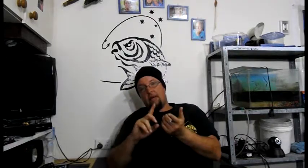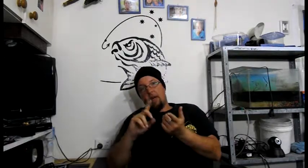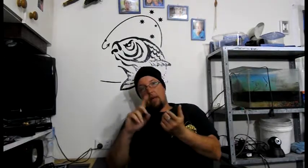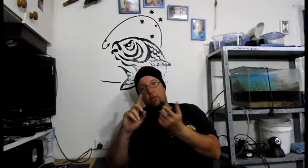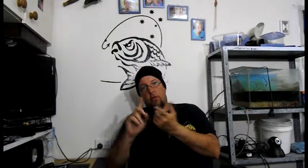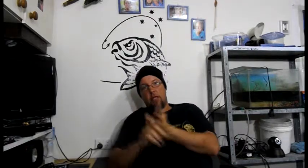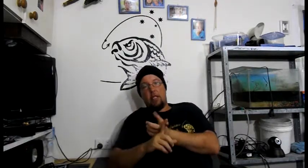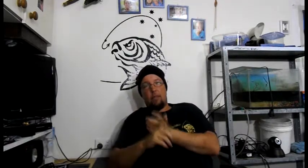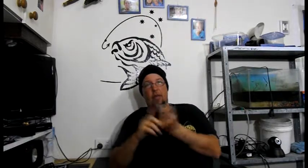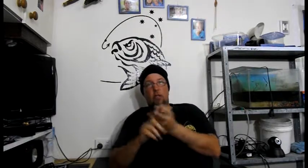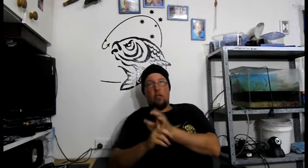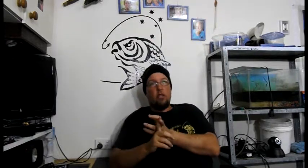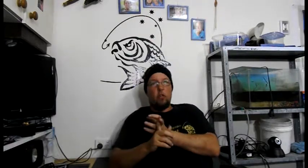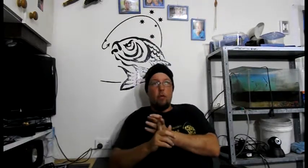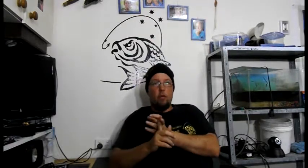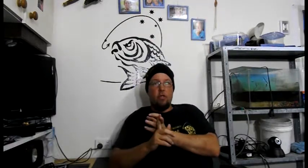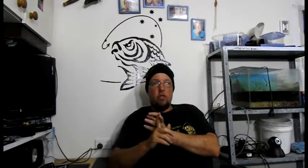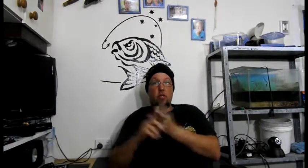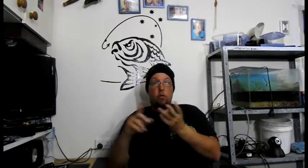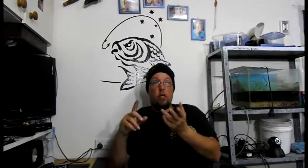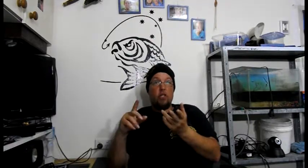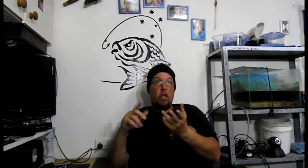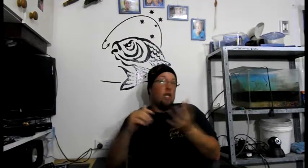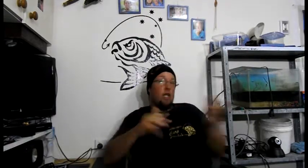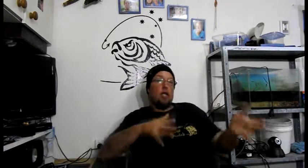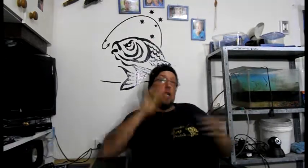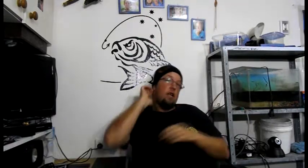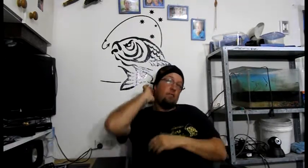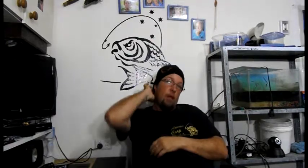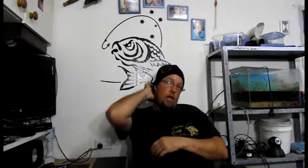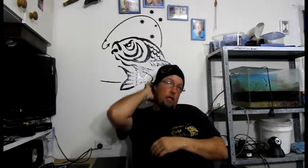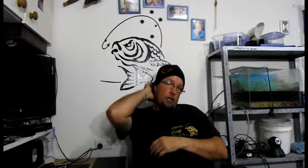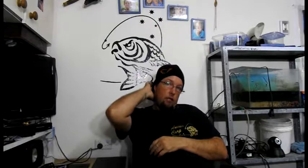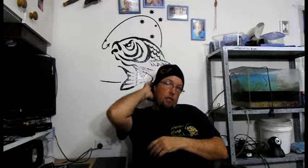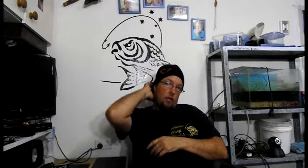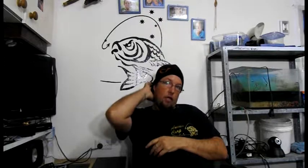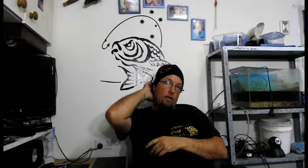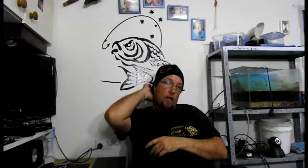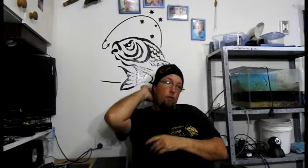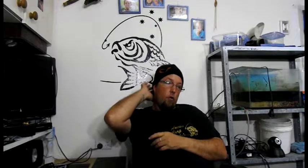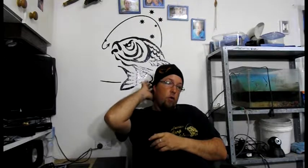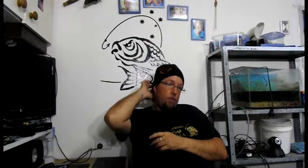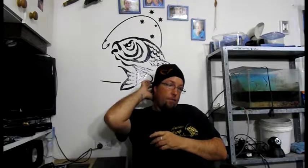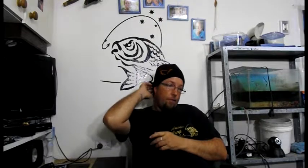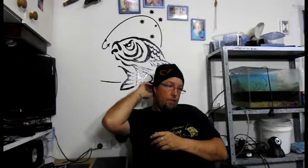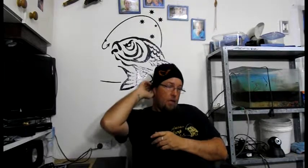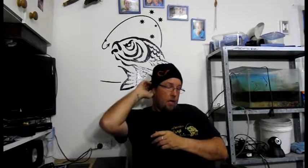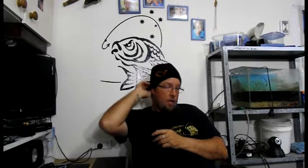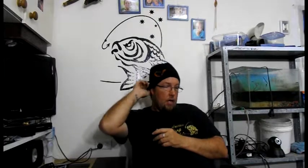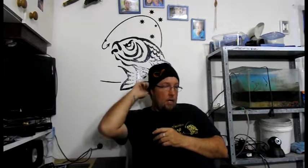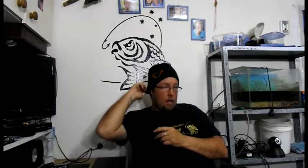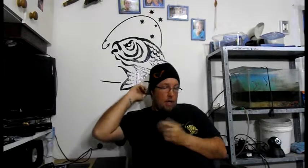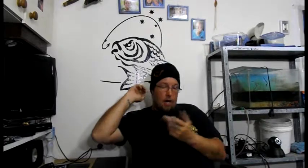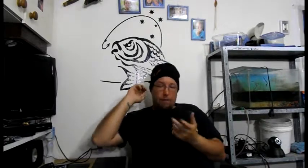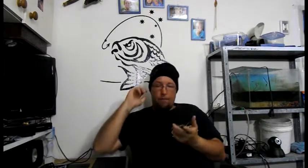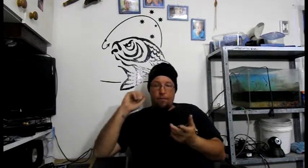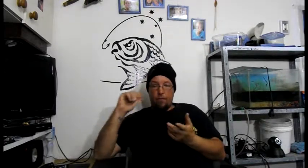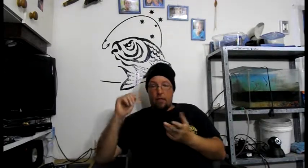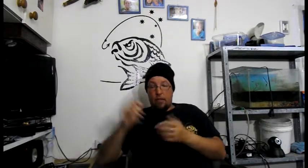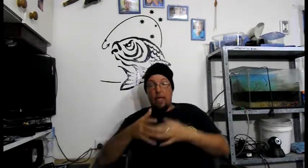farms. Releasing pesticides. And herbicides. Which are killing. Native plants. That live in our waters. Um. So again.